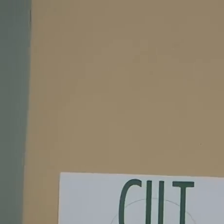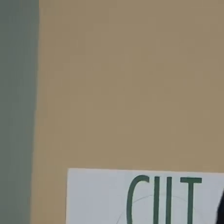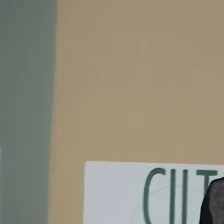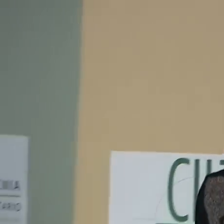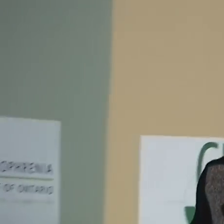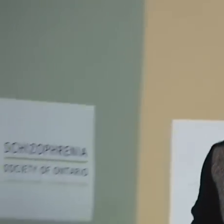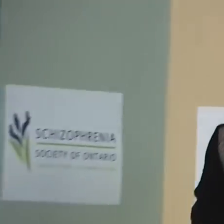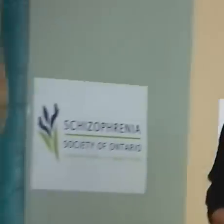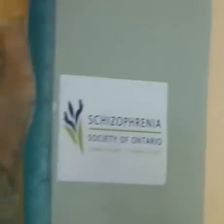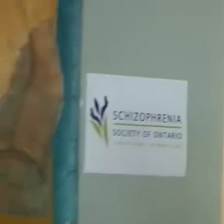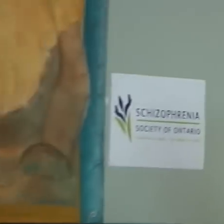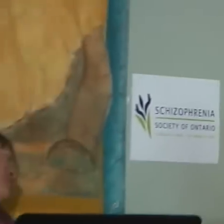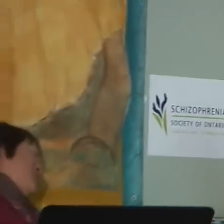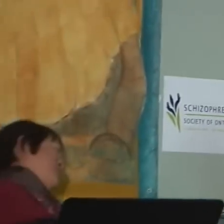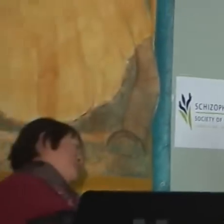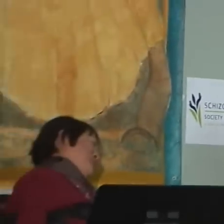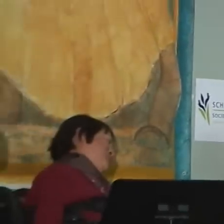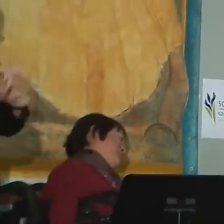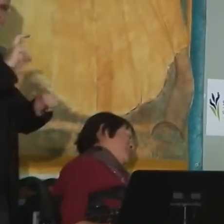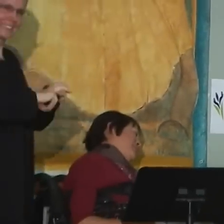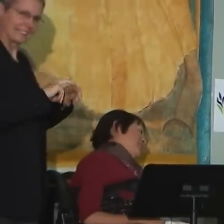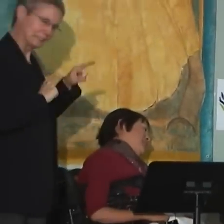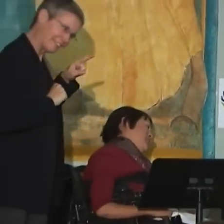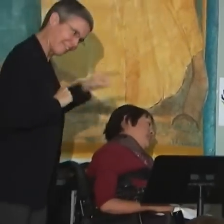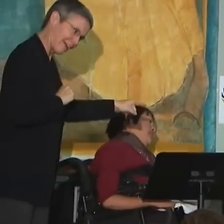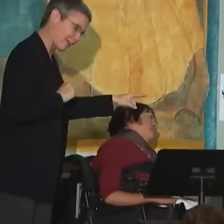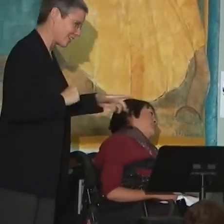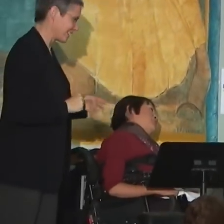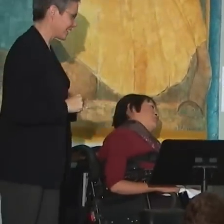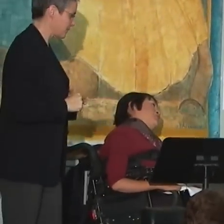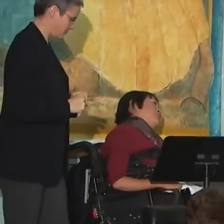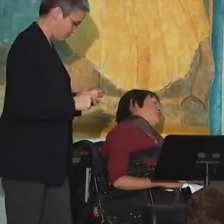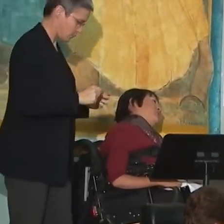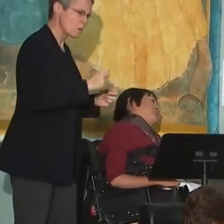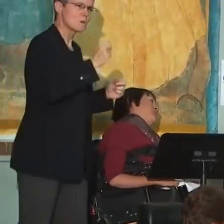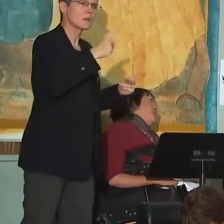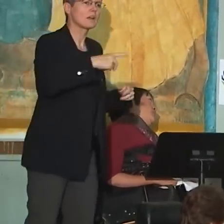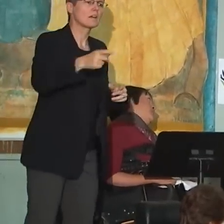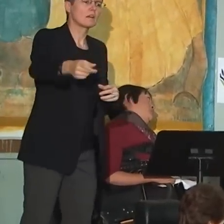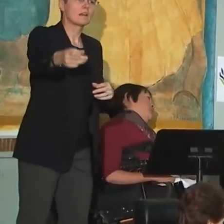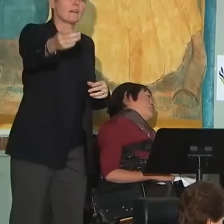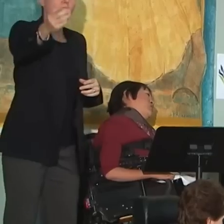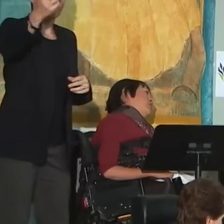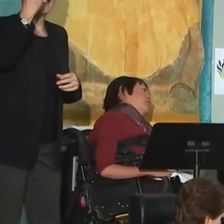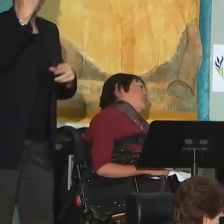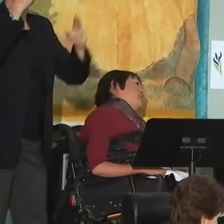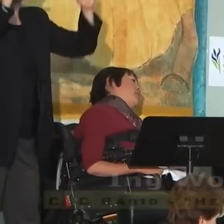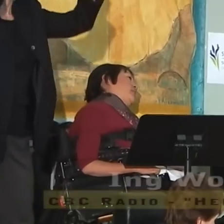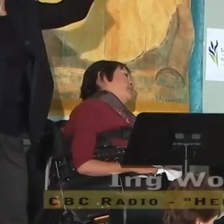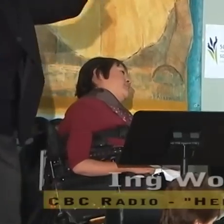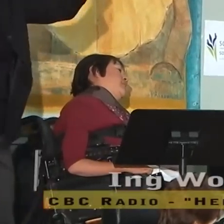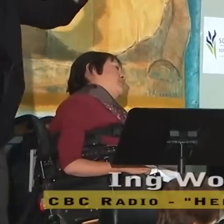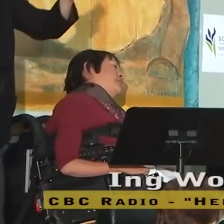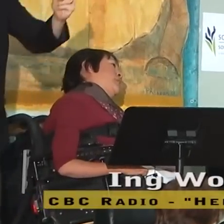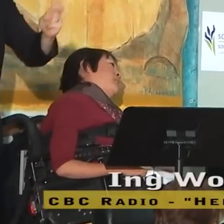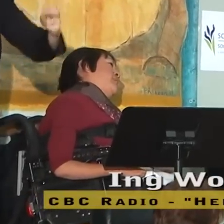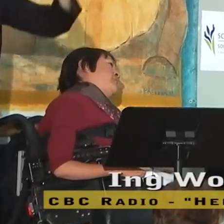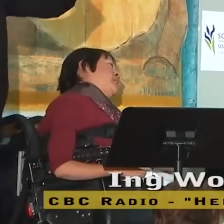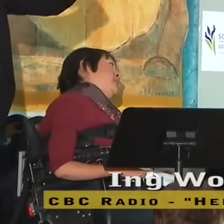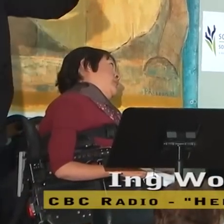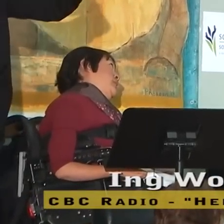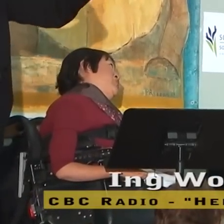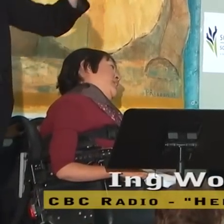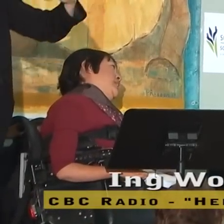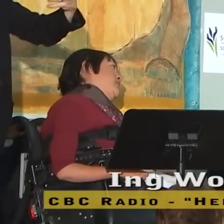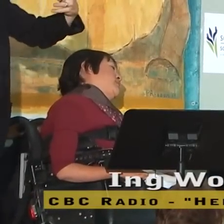This is the hot seat, so make yourself comfortable. So there are four different themes that we're touching on. I said I'll be